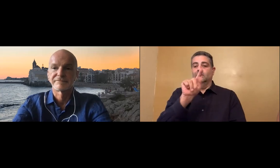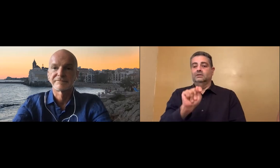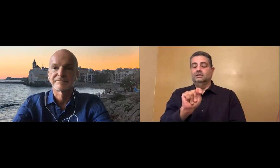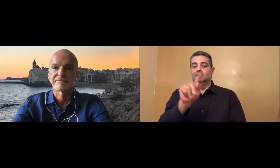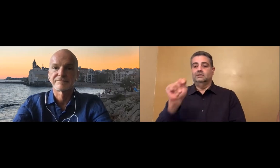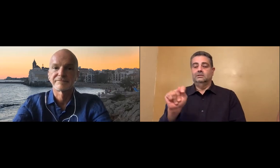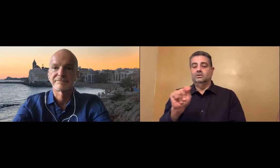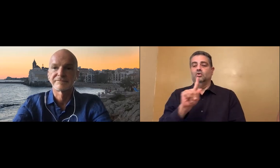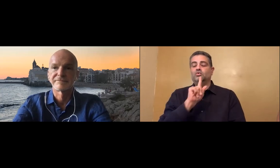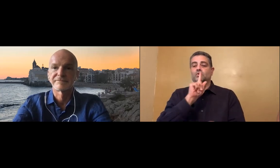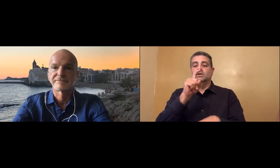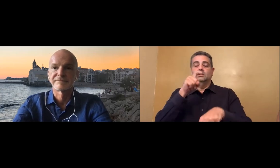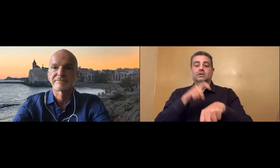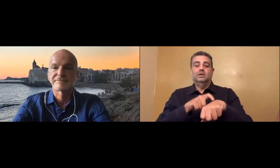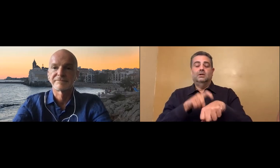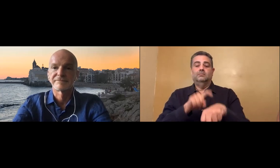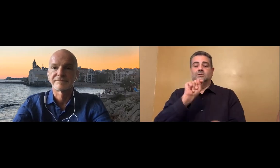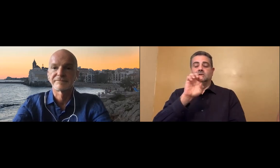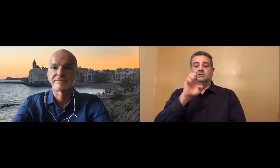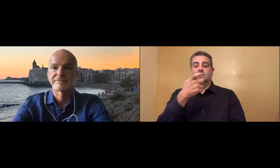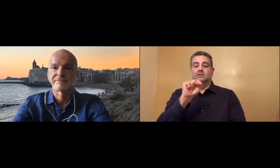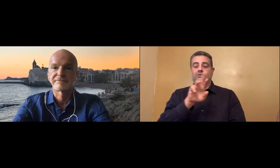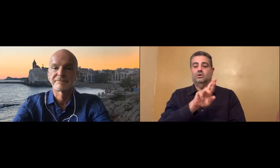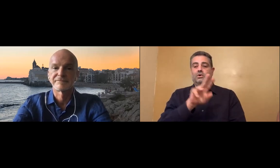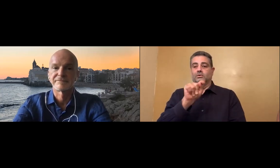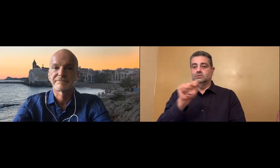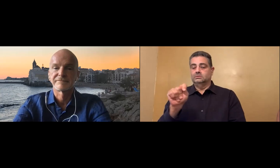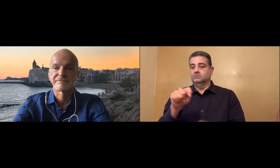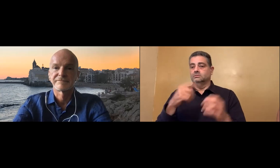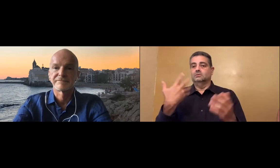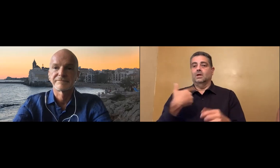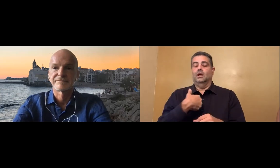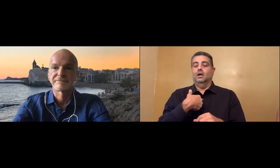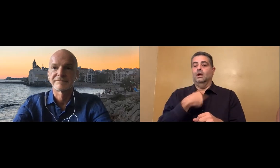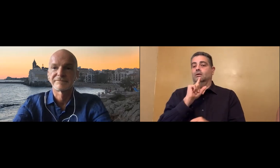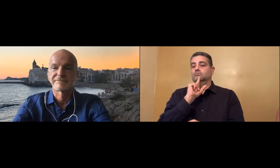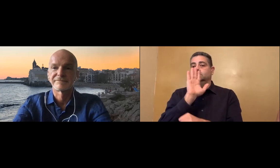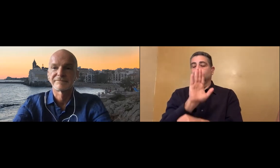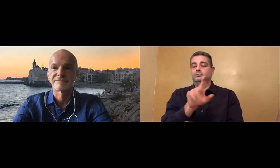I also understand that you have a big interest in RTT, which is real-time text.